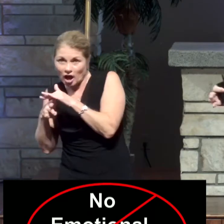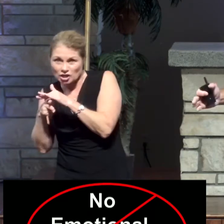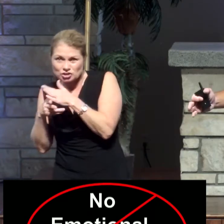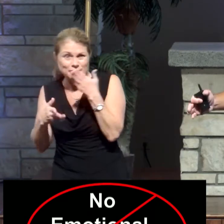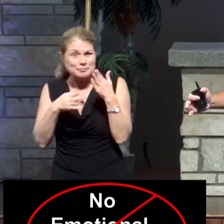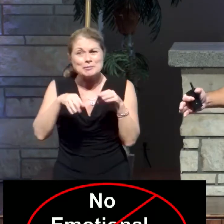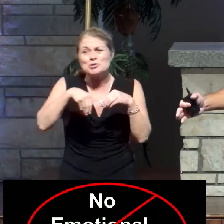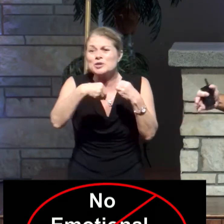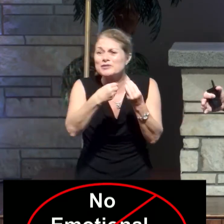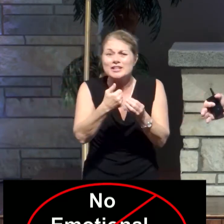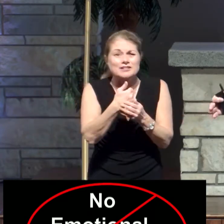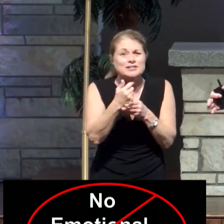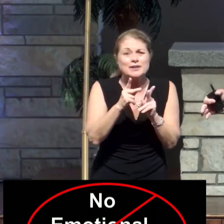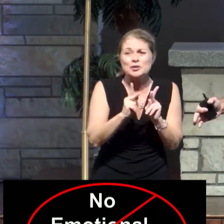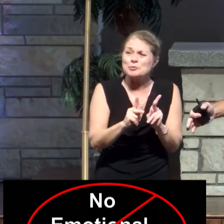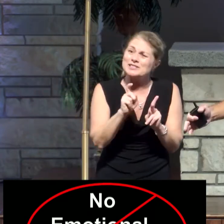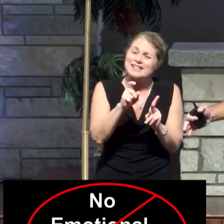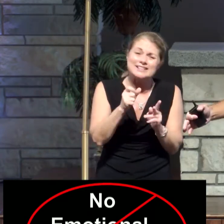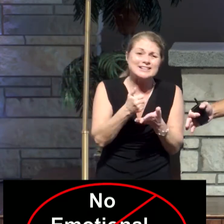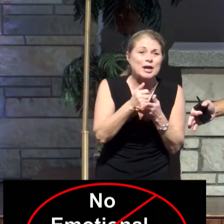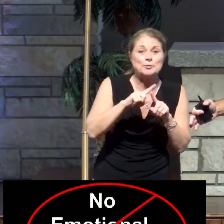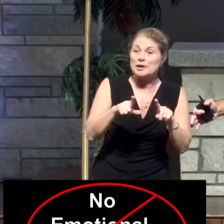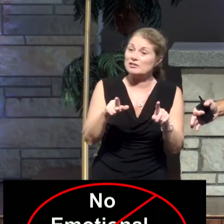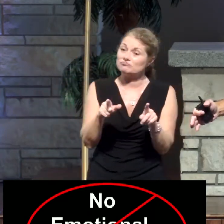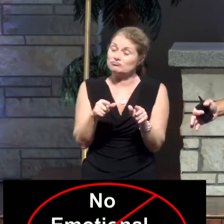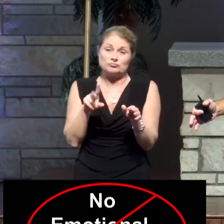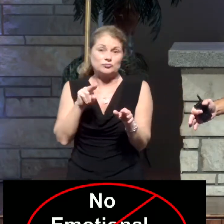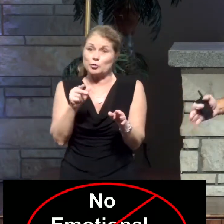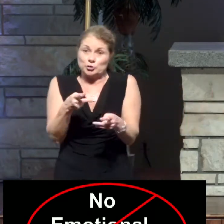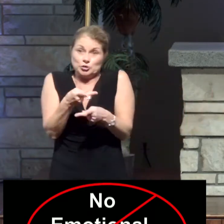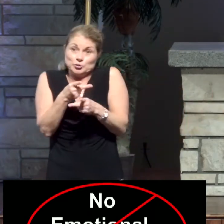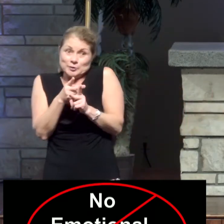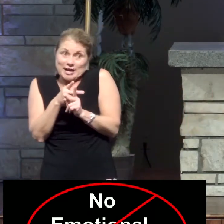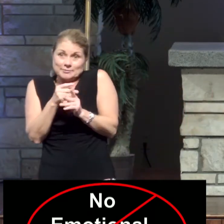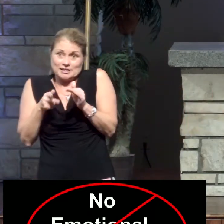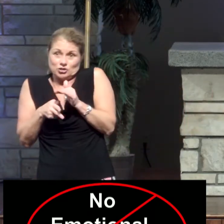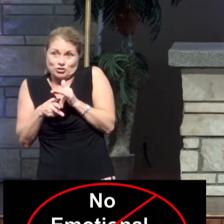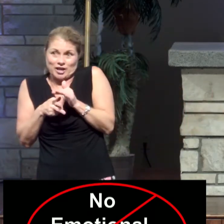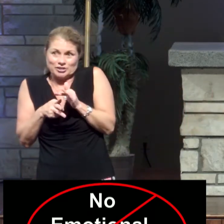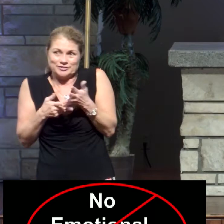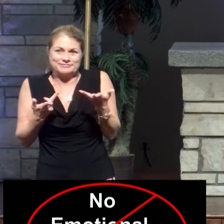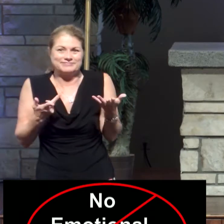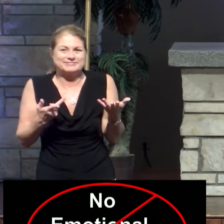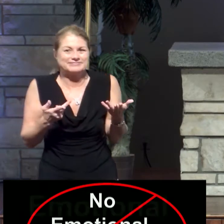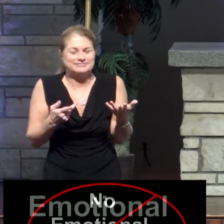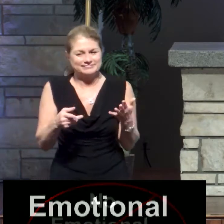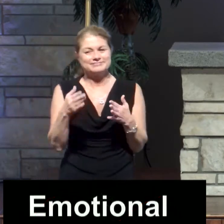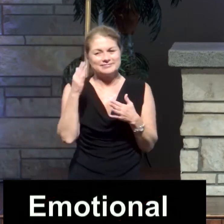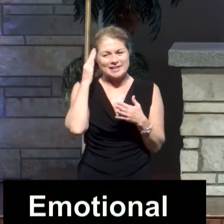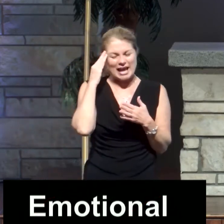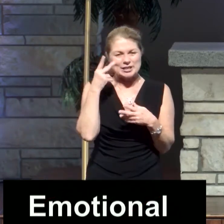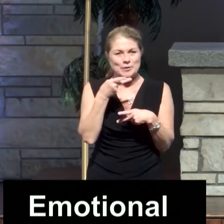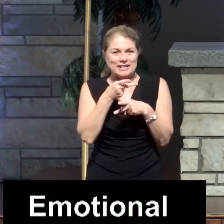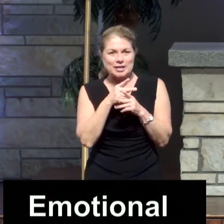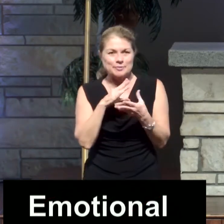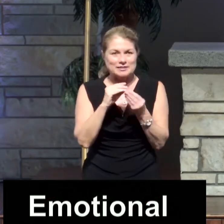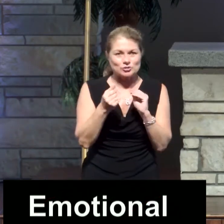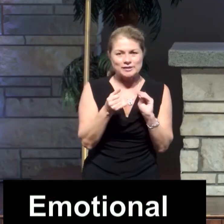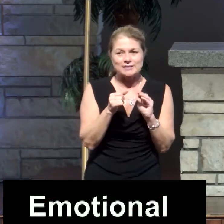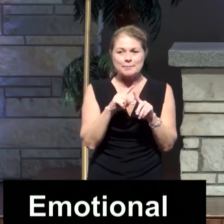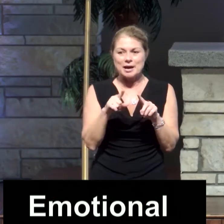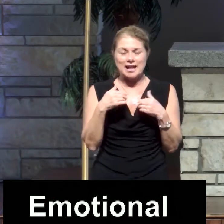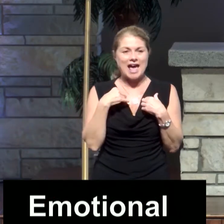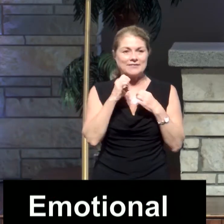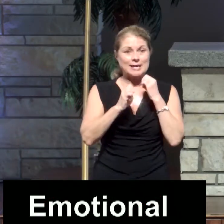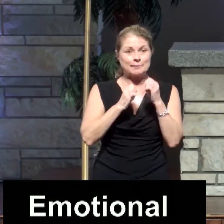given it to the single mom who needed help but you didn't. You kept it in the garage. I've got no keeping stories like that. But I do have emotional giving stories.